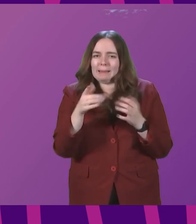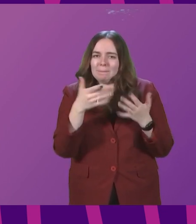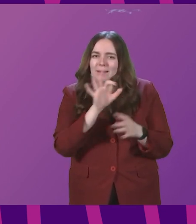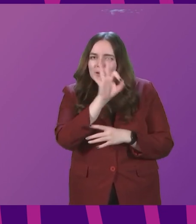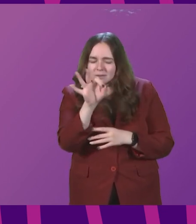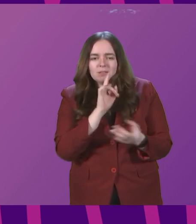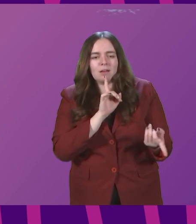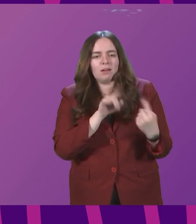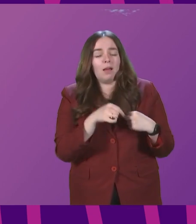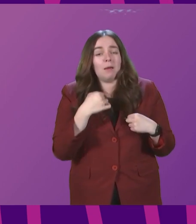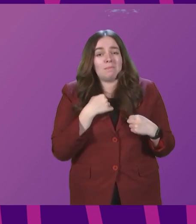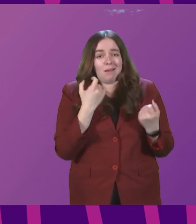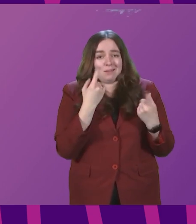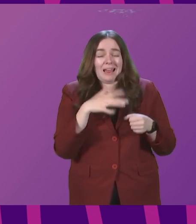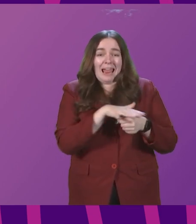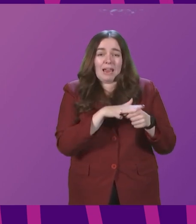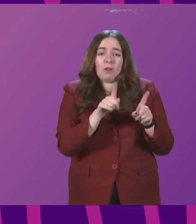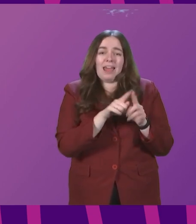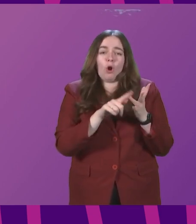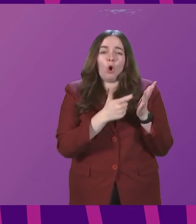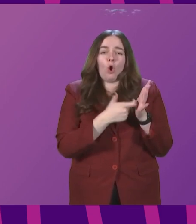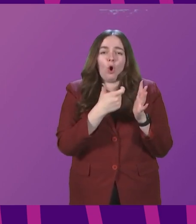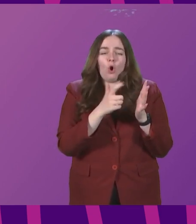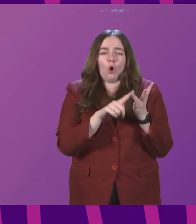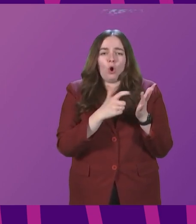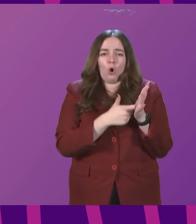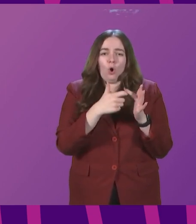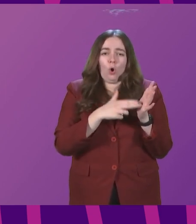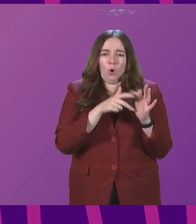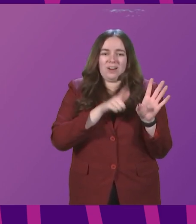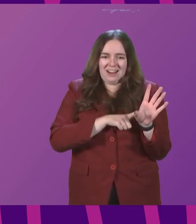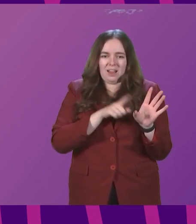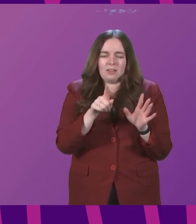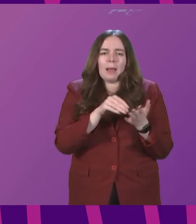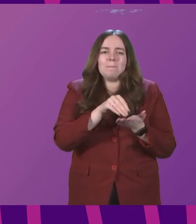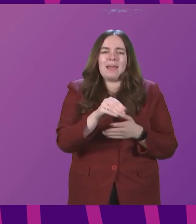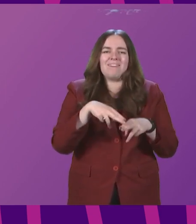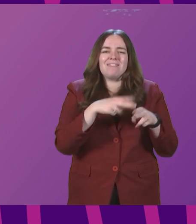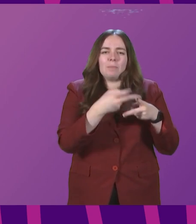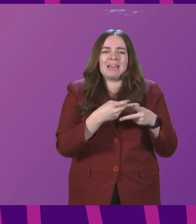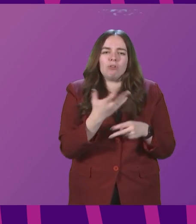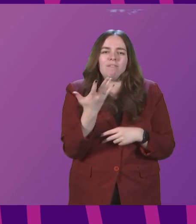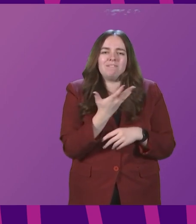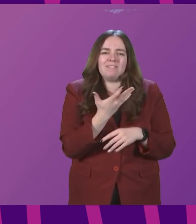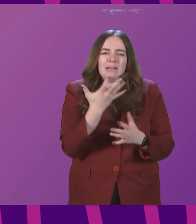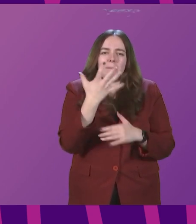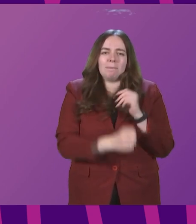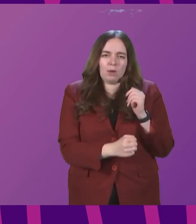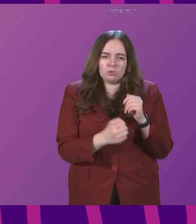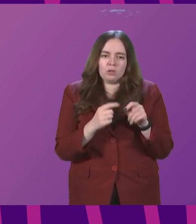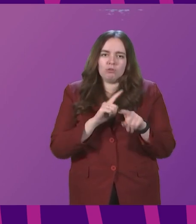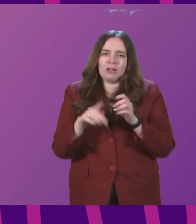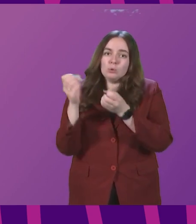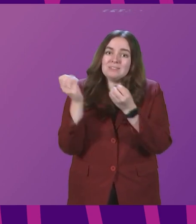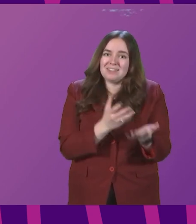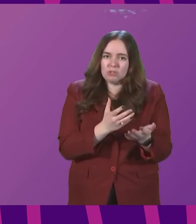understanding that areas, including Orkney, are already considering policy of paying family carers £15 an hour to discharge people from hospital,